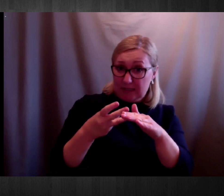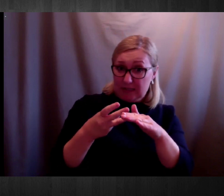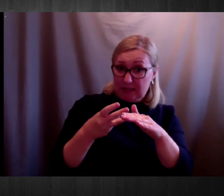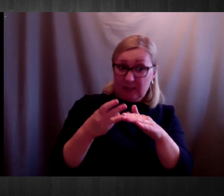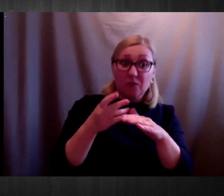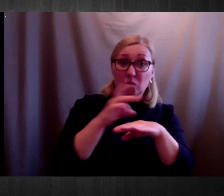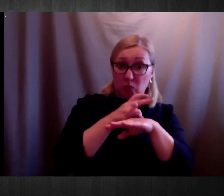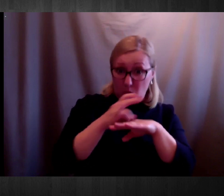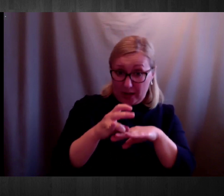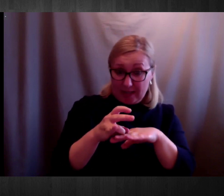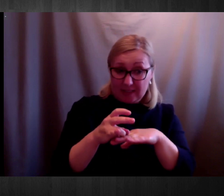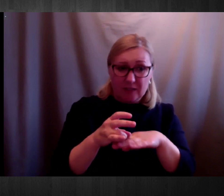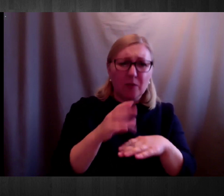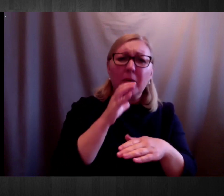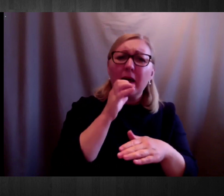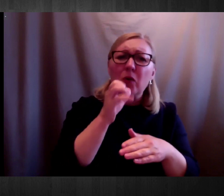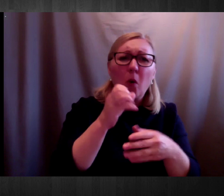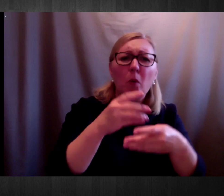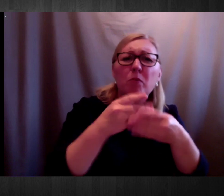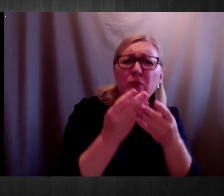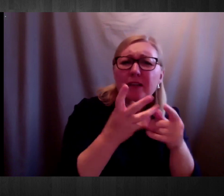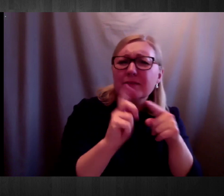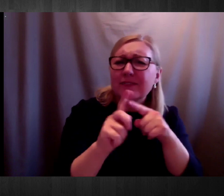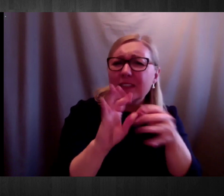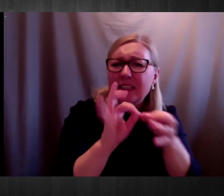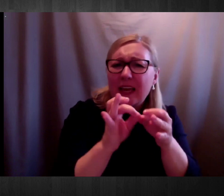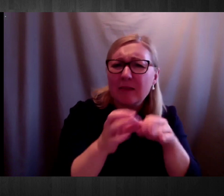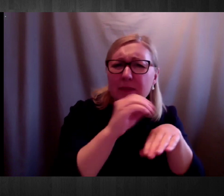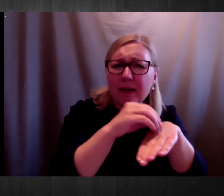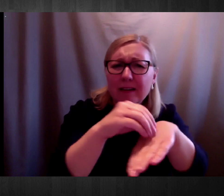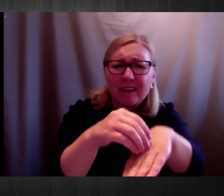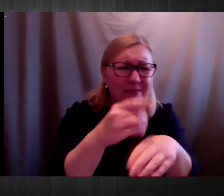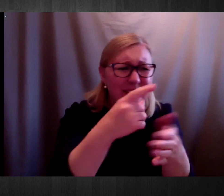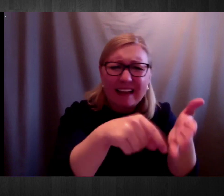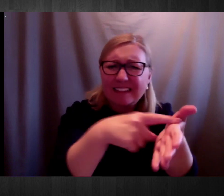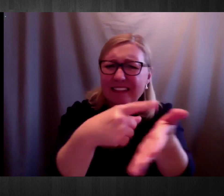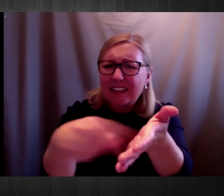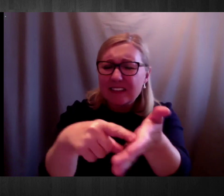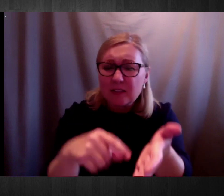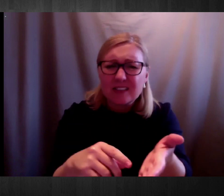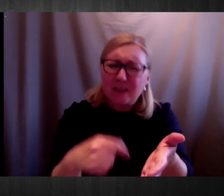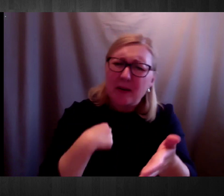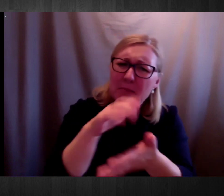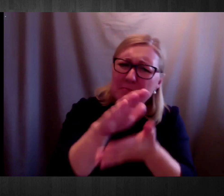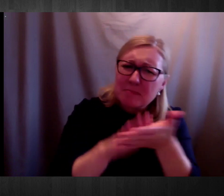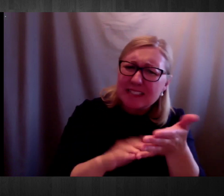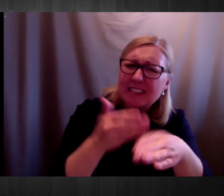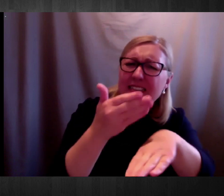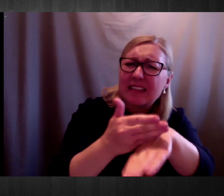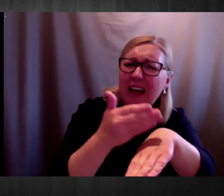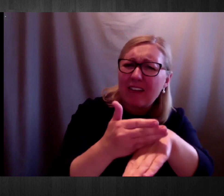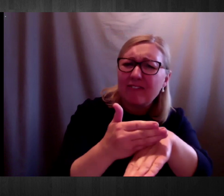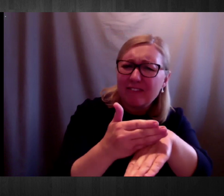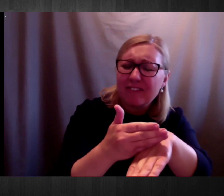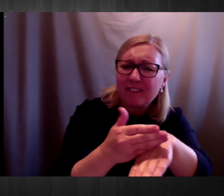but you still miss the staff and everything like that. I was talking to one friend there now at the weekend, and she's